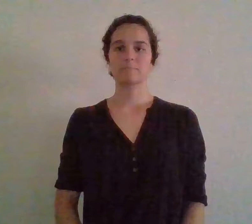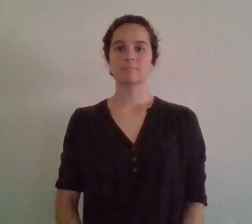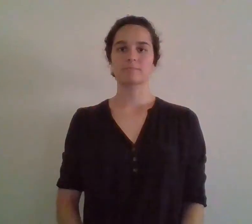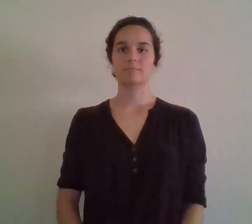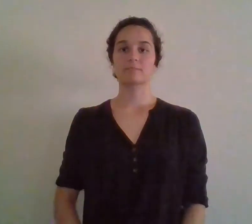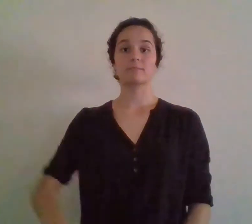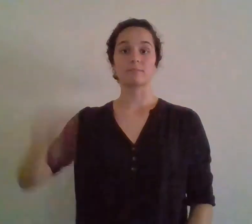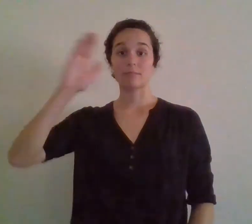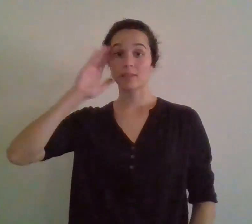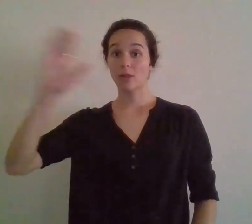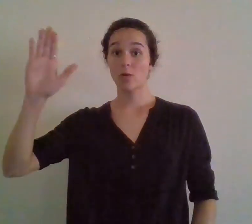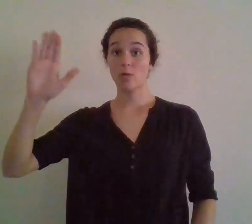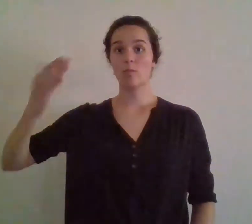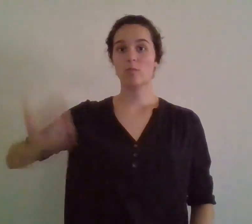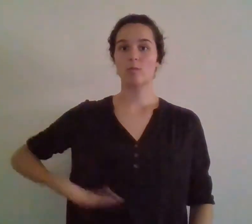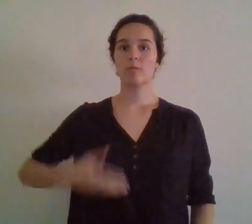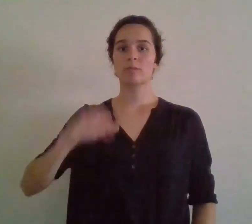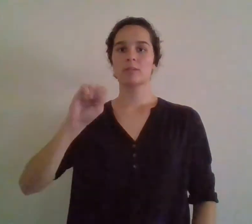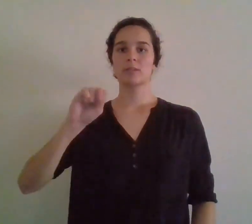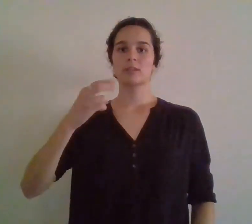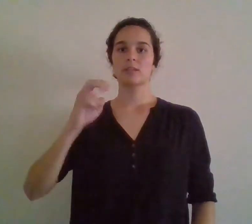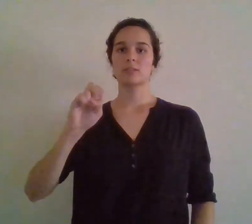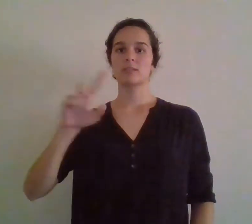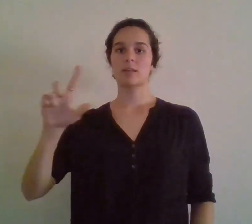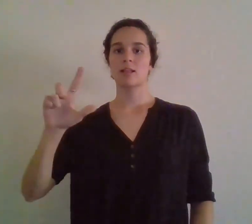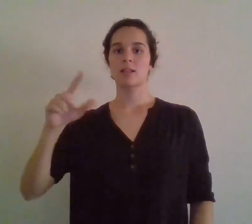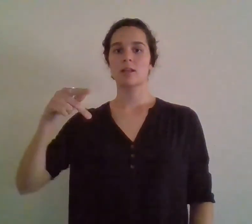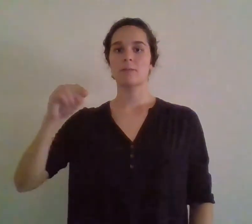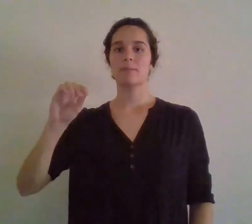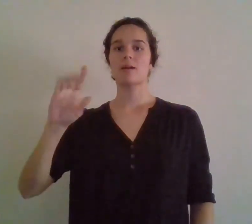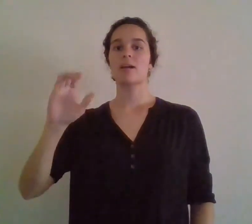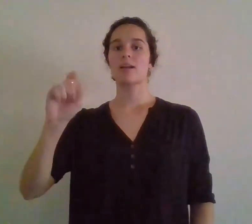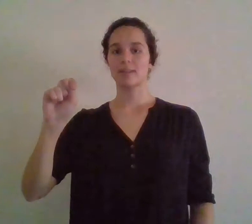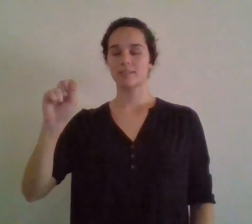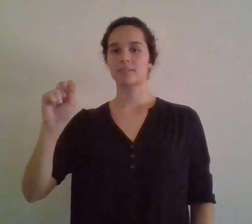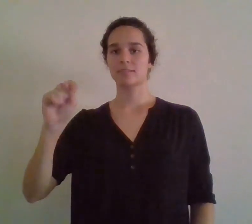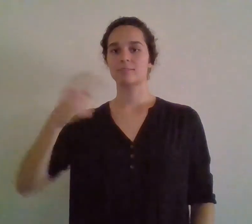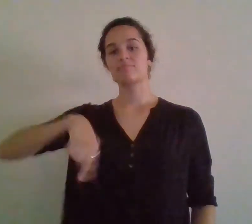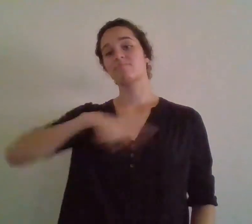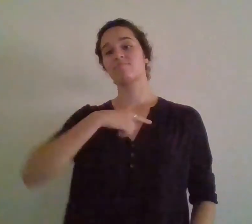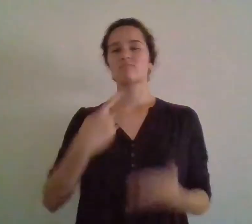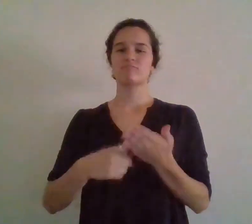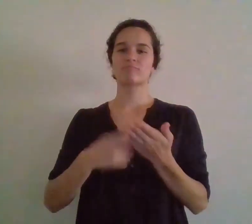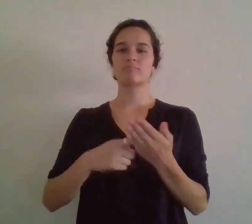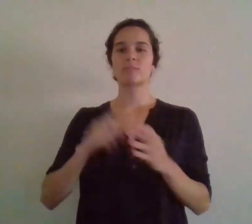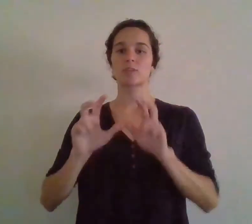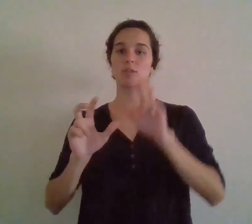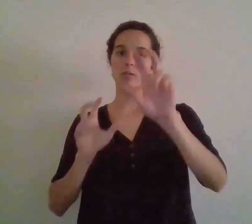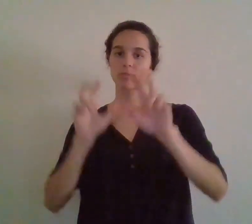And welcome to the show's podcast where we talk about stocks, real estate, and financial independence.